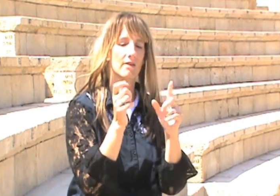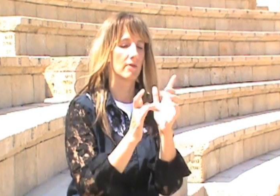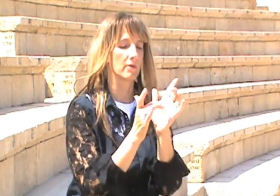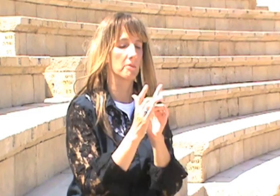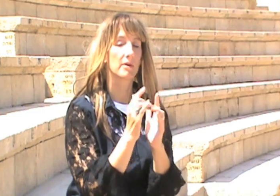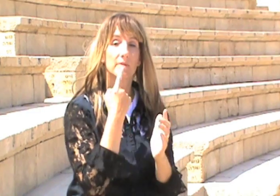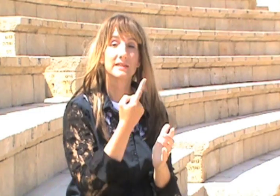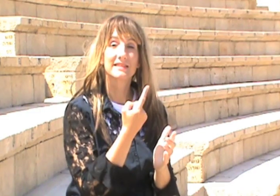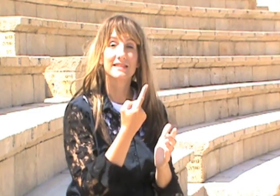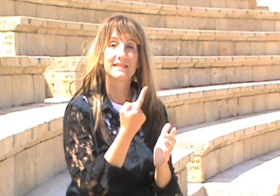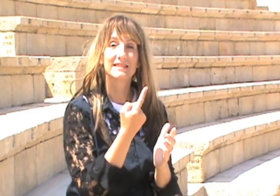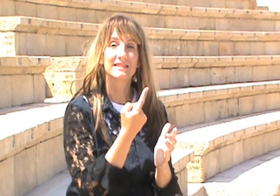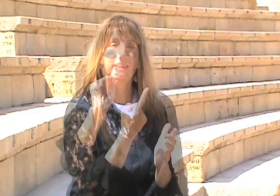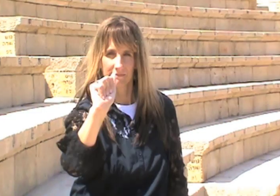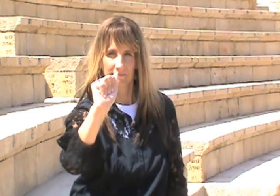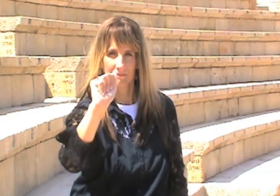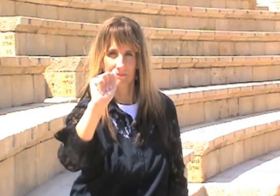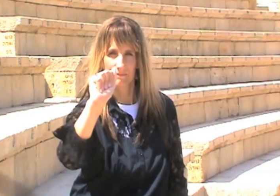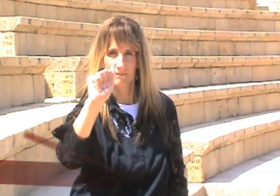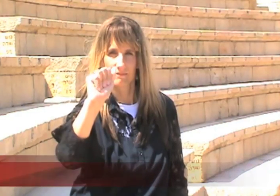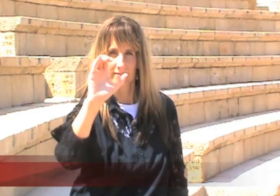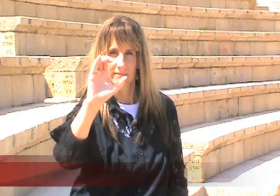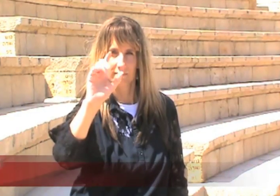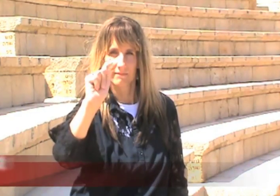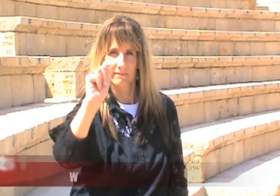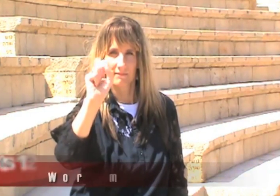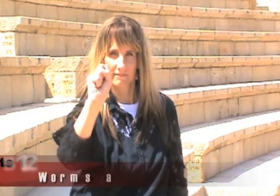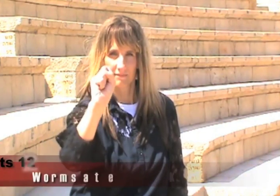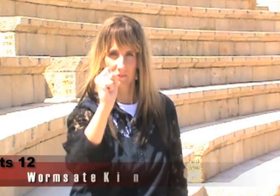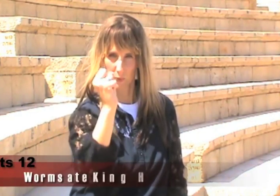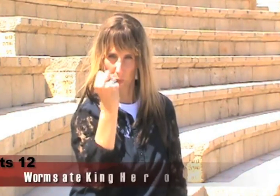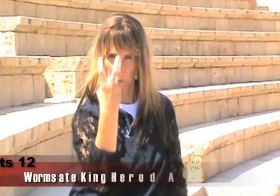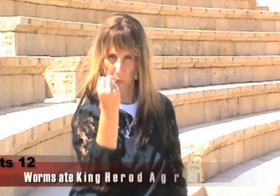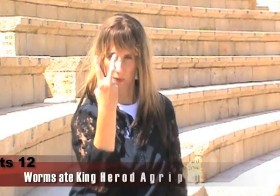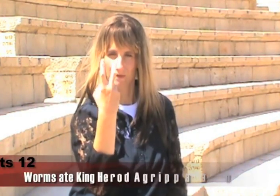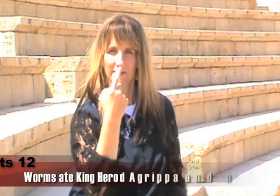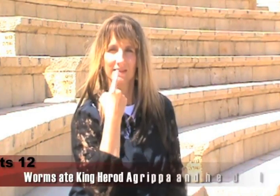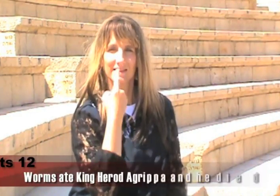And then the Bible says that that king, in Acts chapter 12,